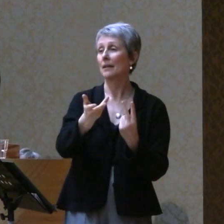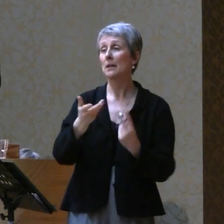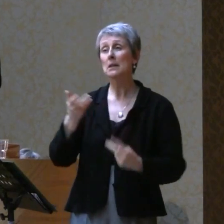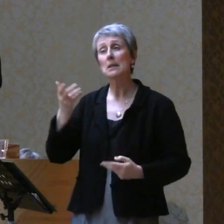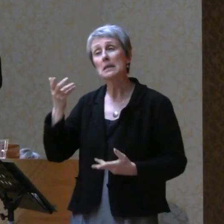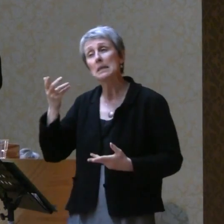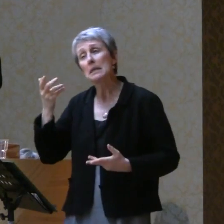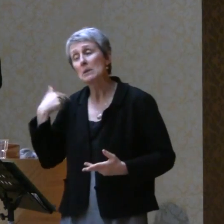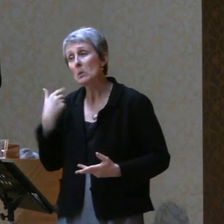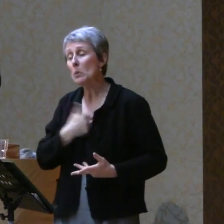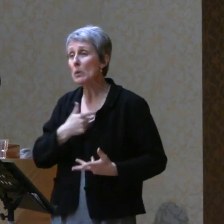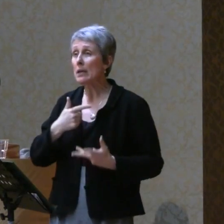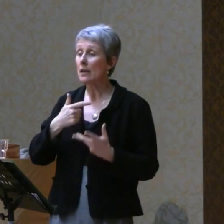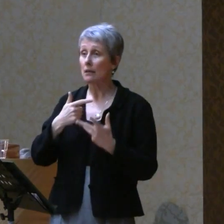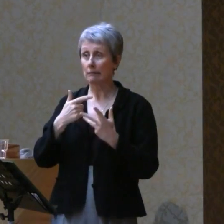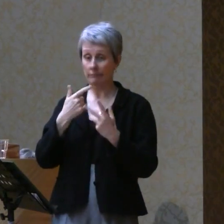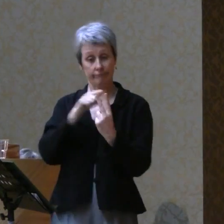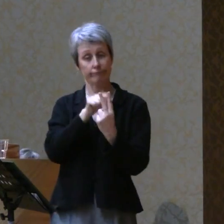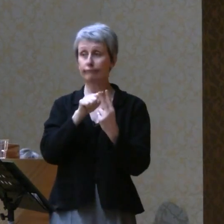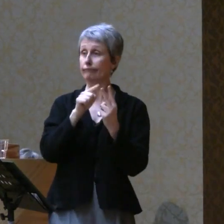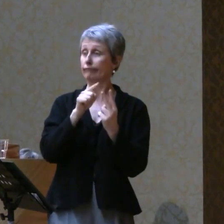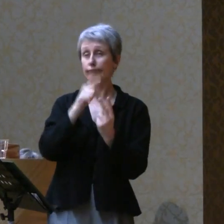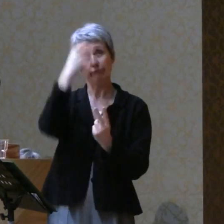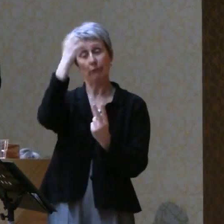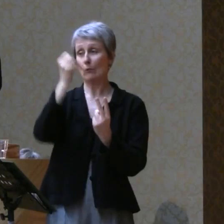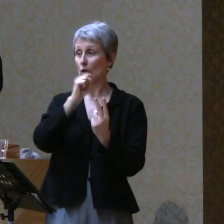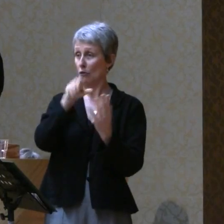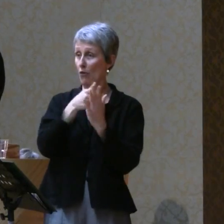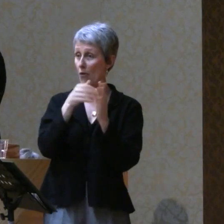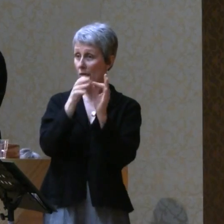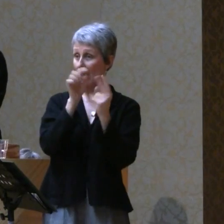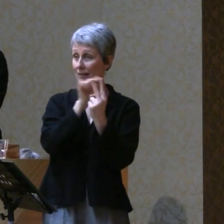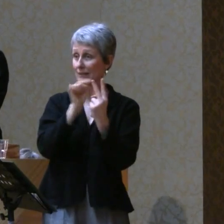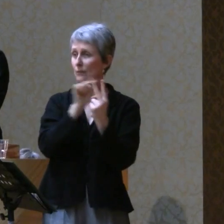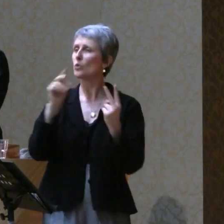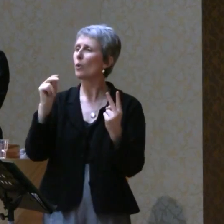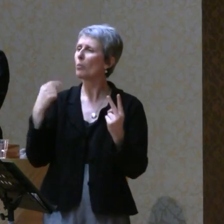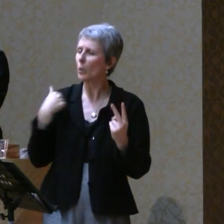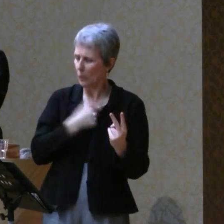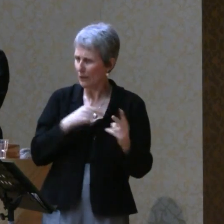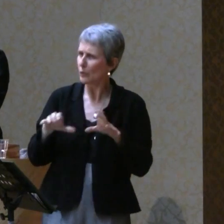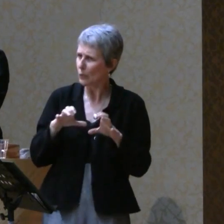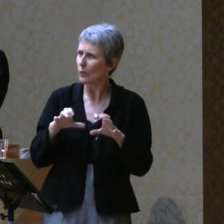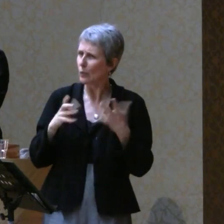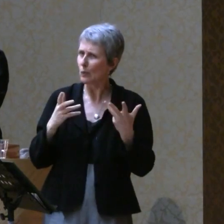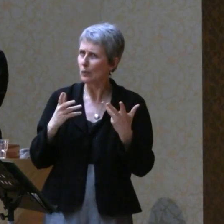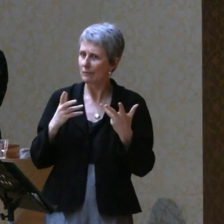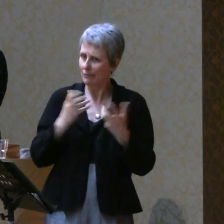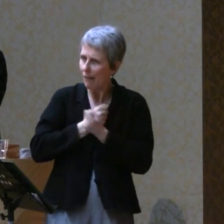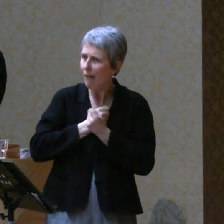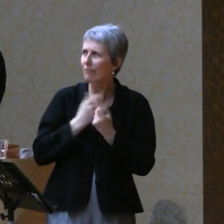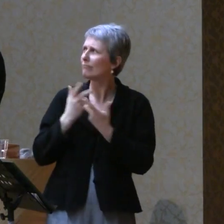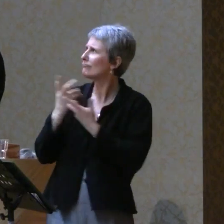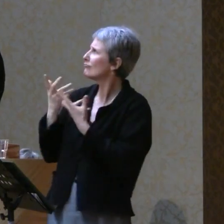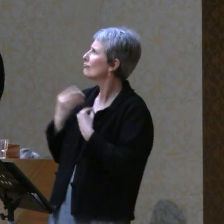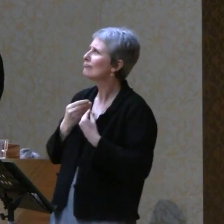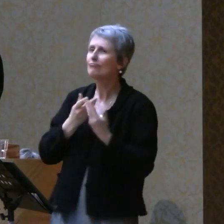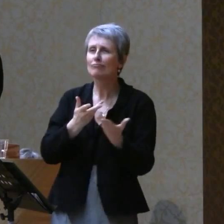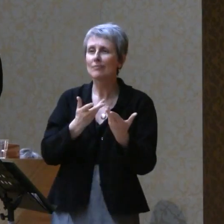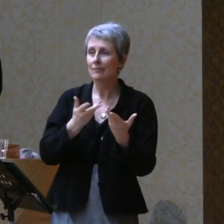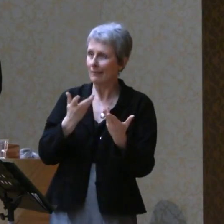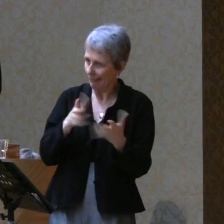words specifically, but that's what we do. And what we do matters. Jason said